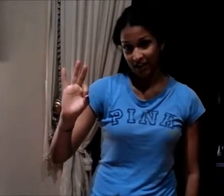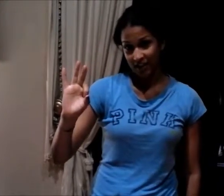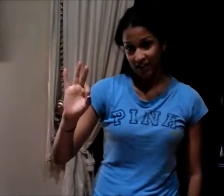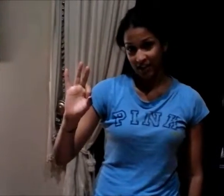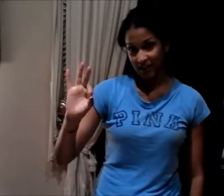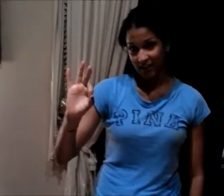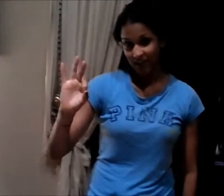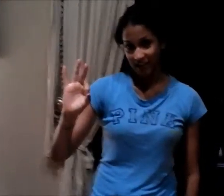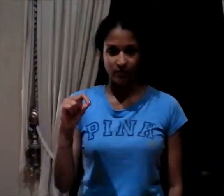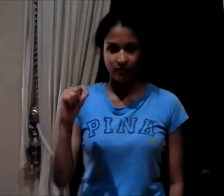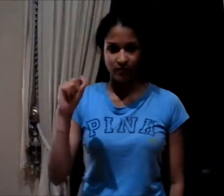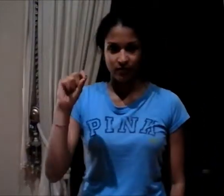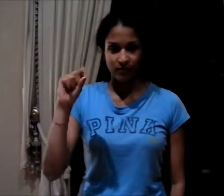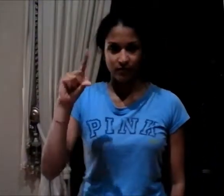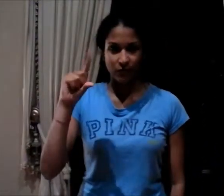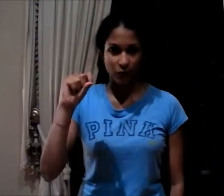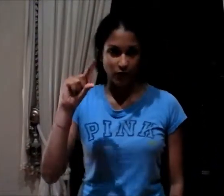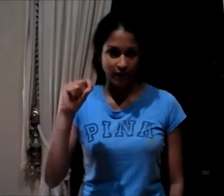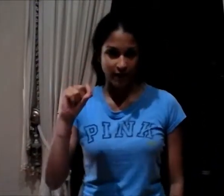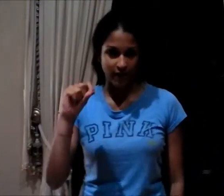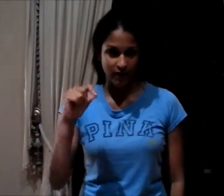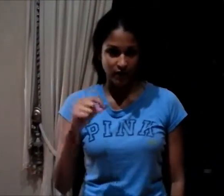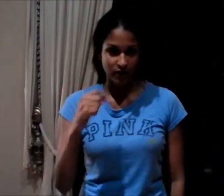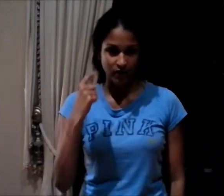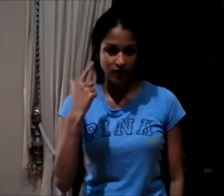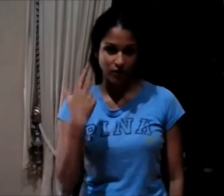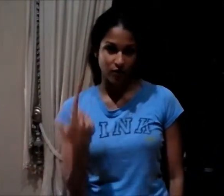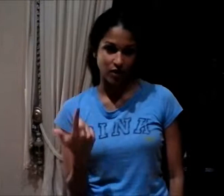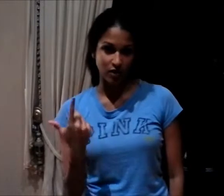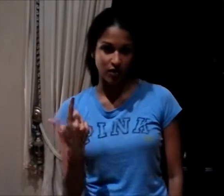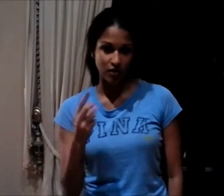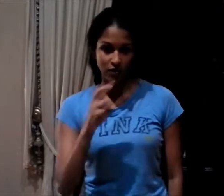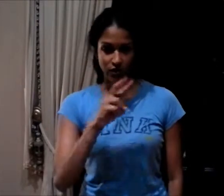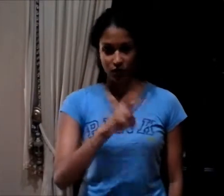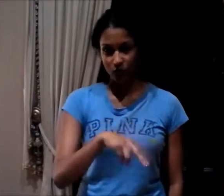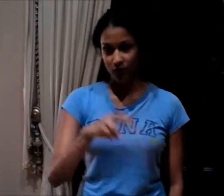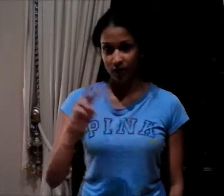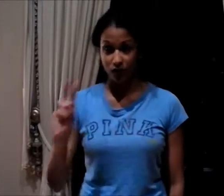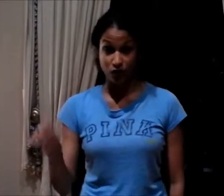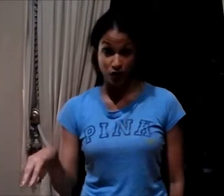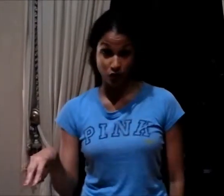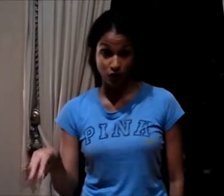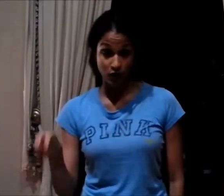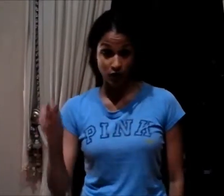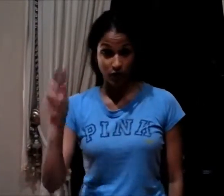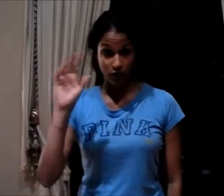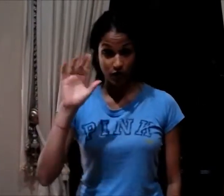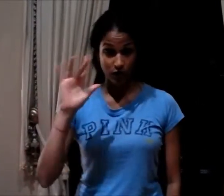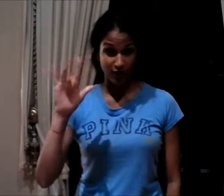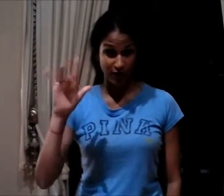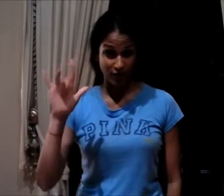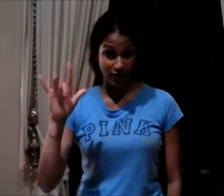Go. 20, 21, 22, 23,